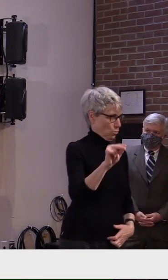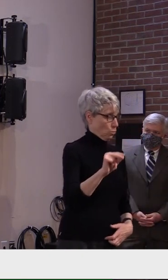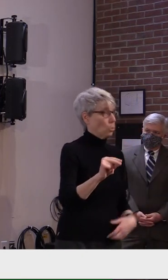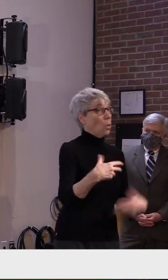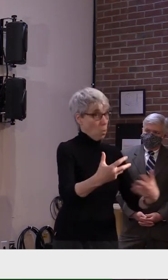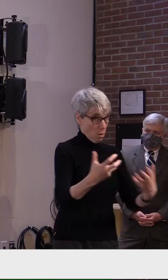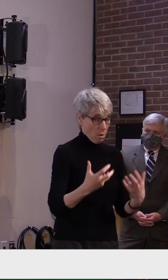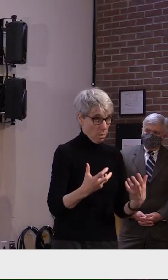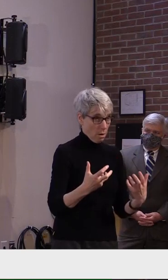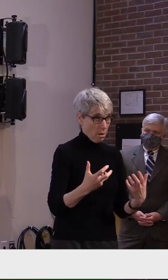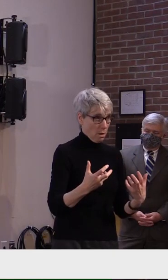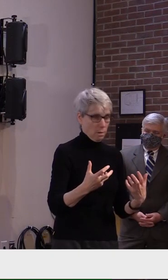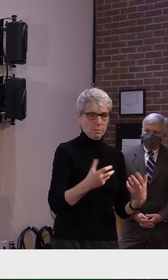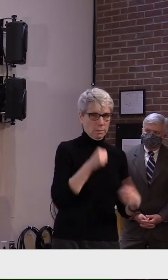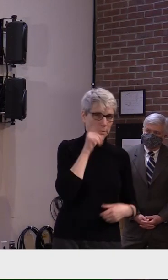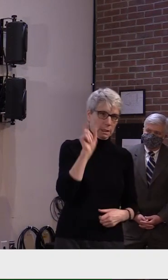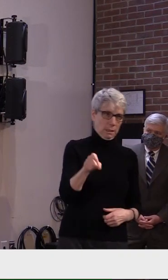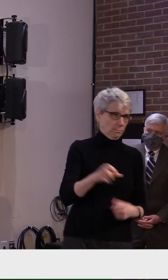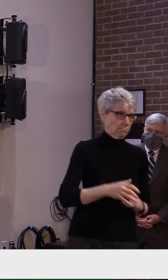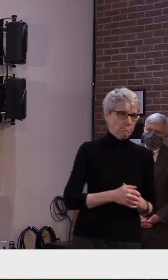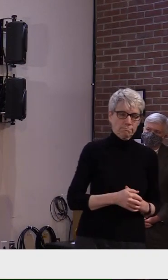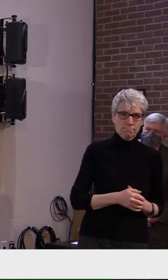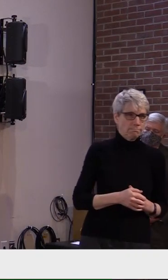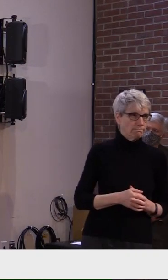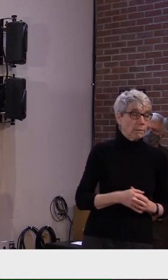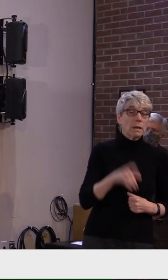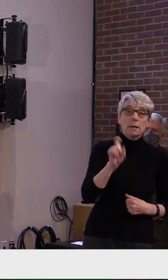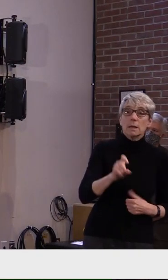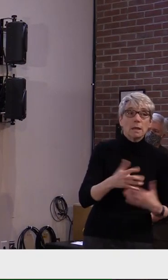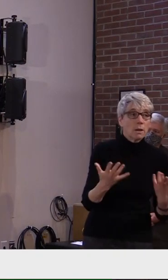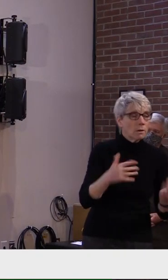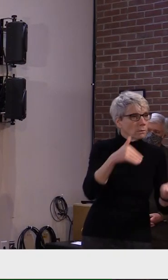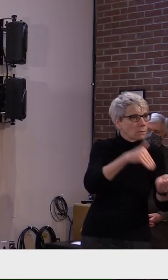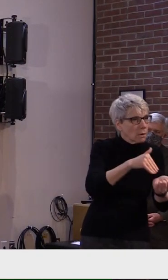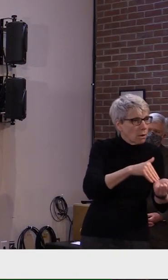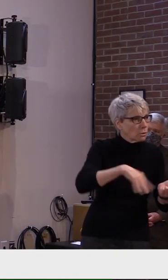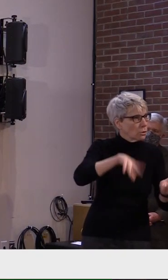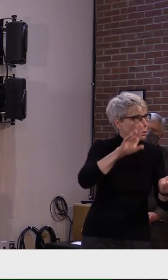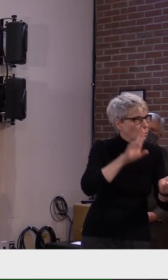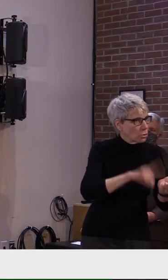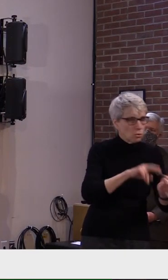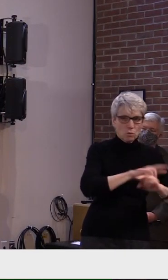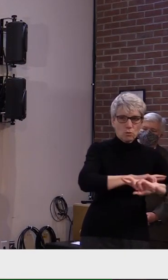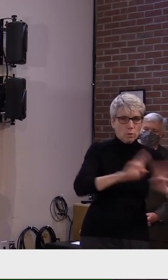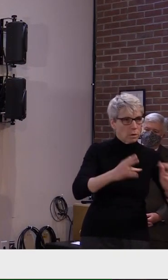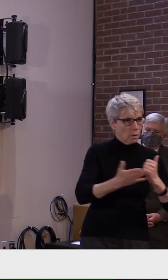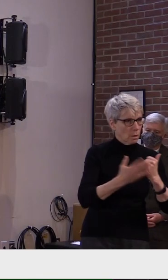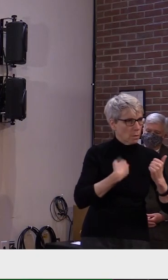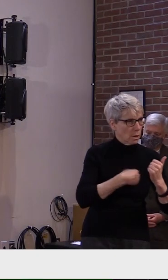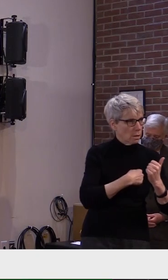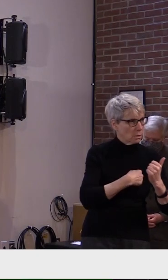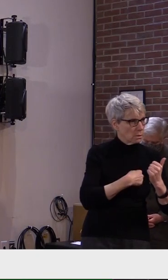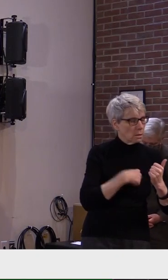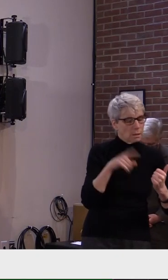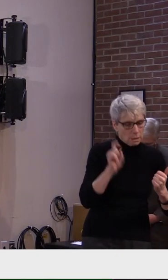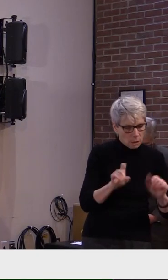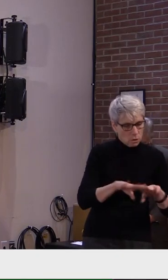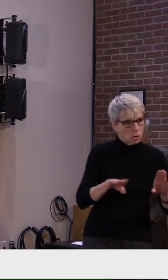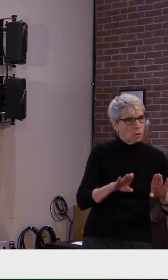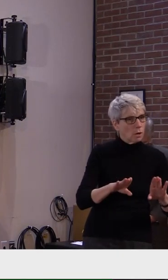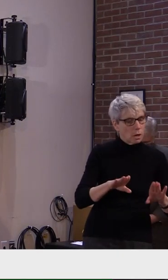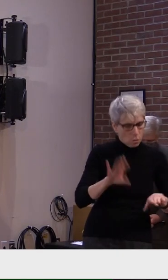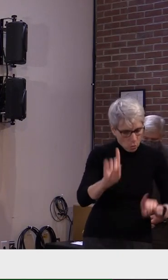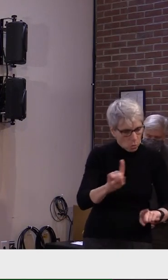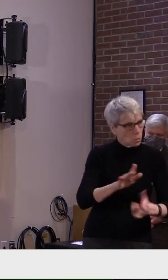we don't need them. Not the way we need our health care system to stay afloat or our children to have access